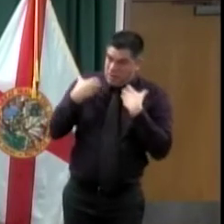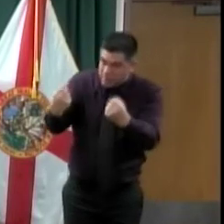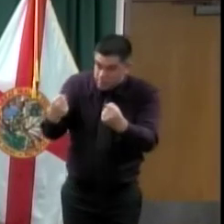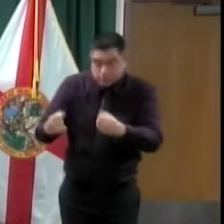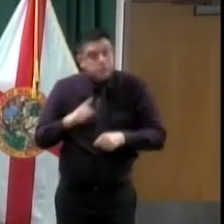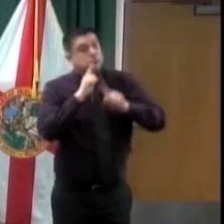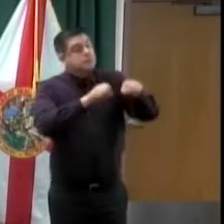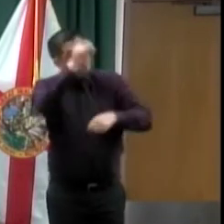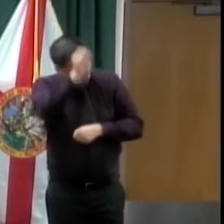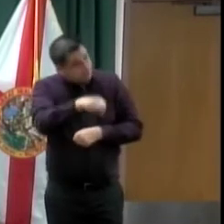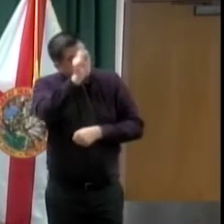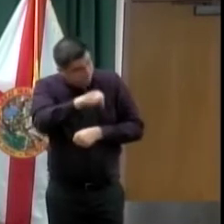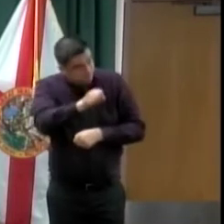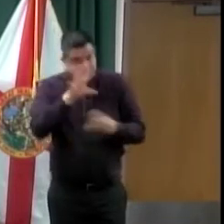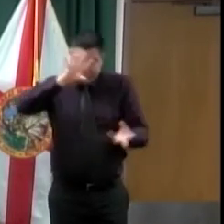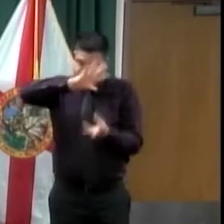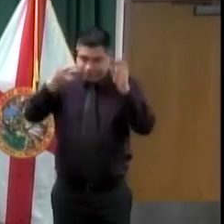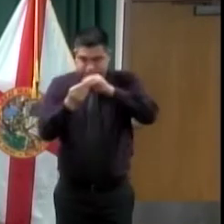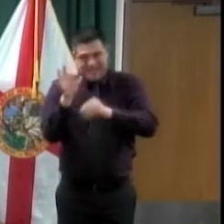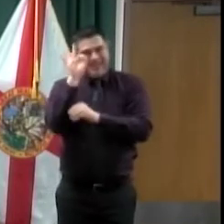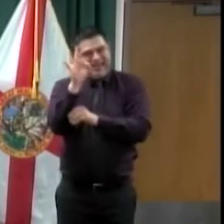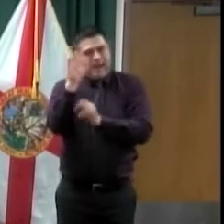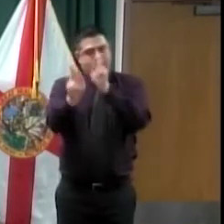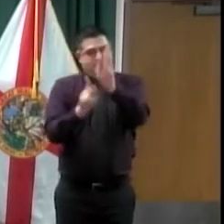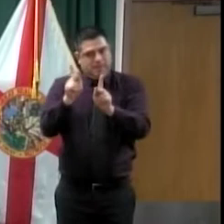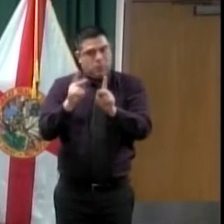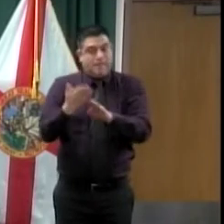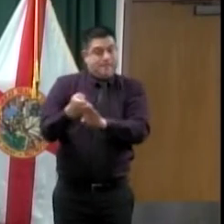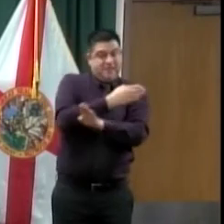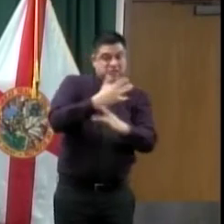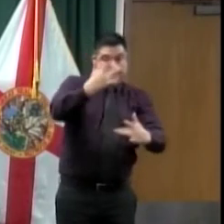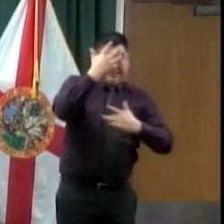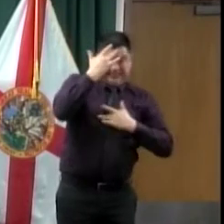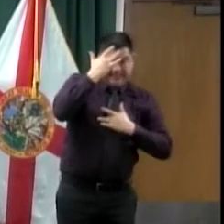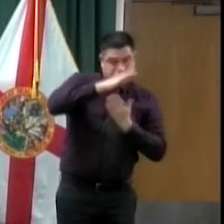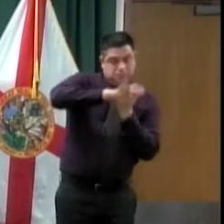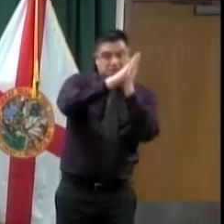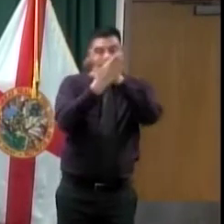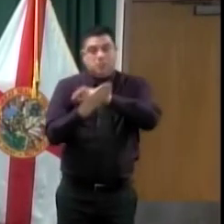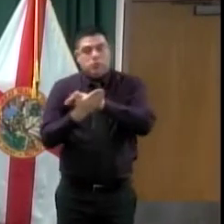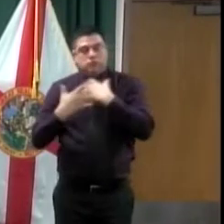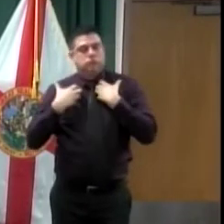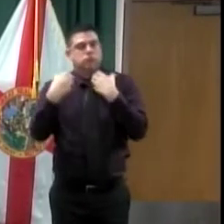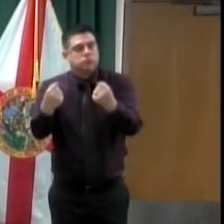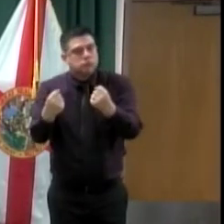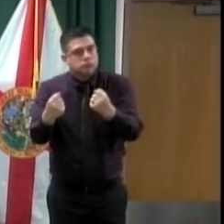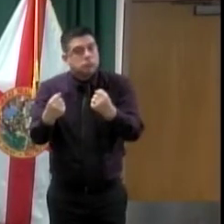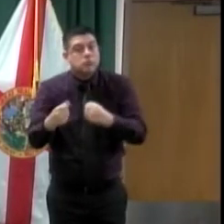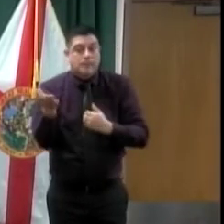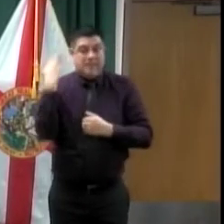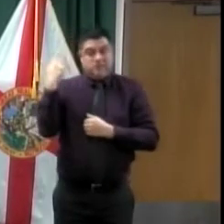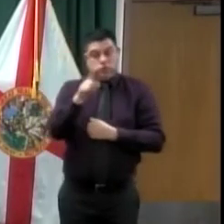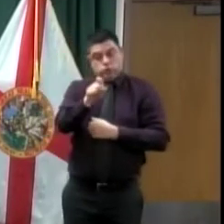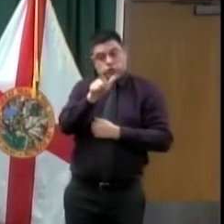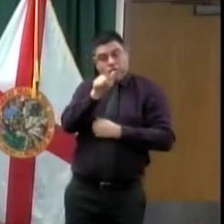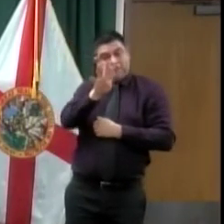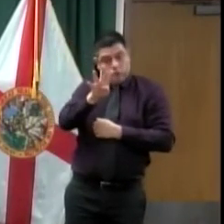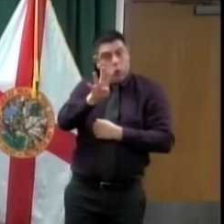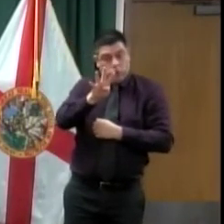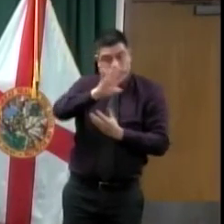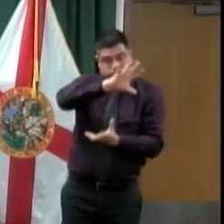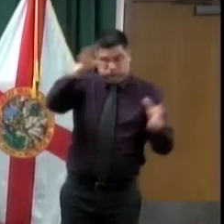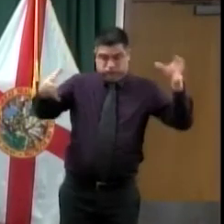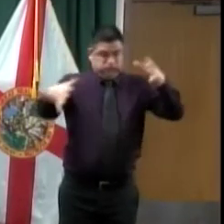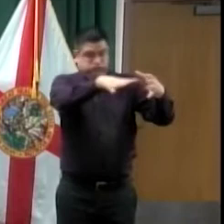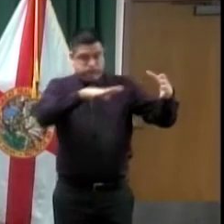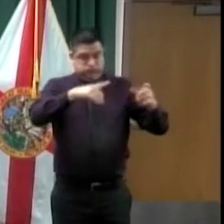positive over the whole time. Nine have come off the list, if you will. And if you could, Alan, I know that everybody's having a difficult time because there